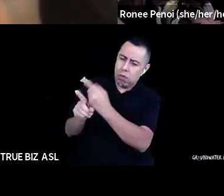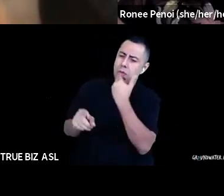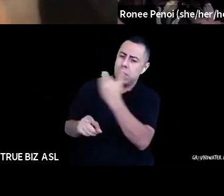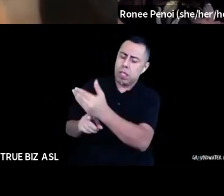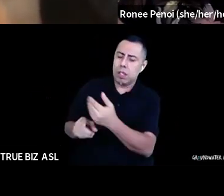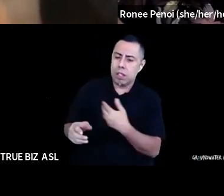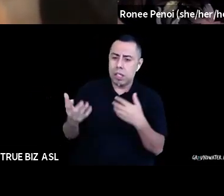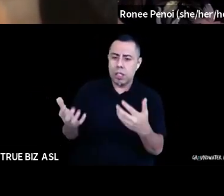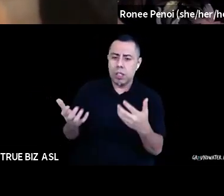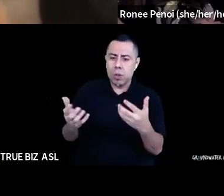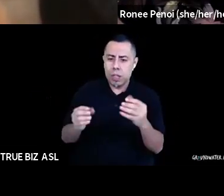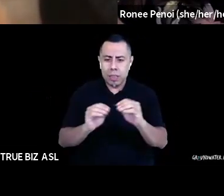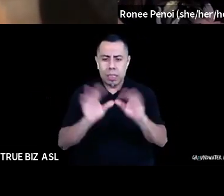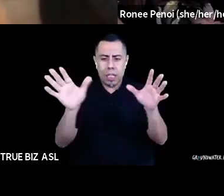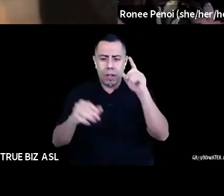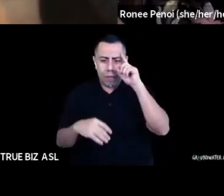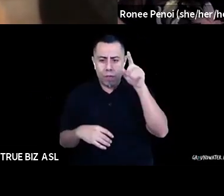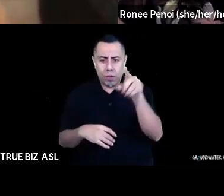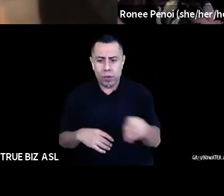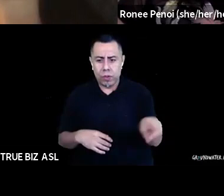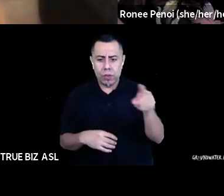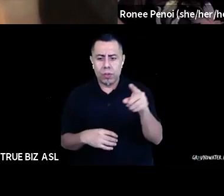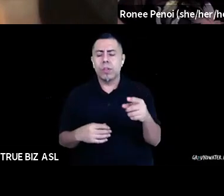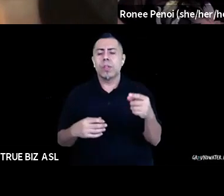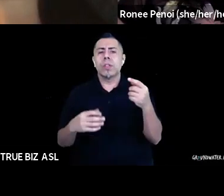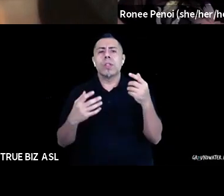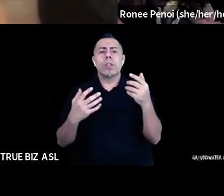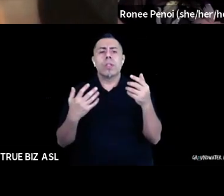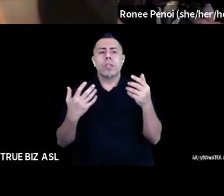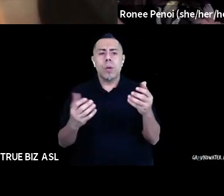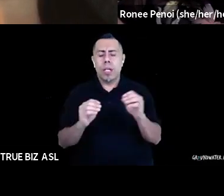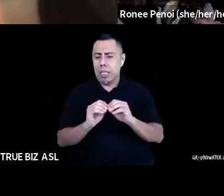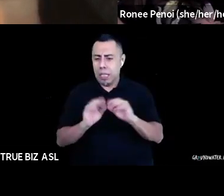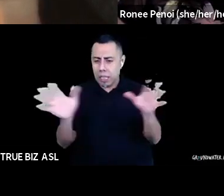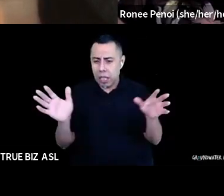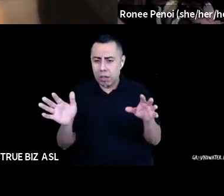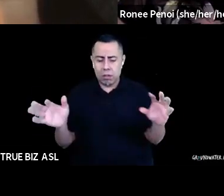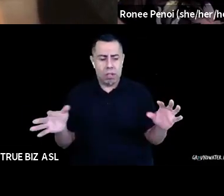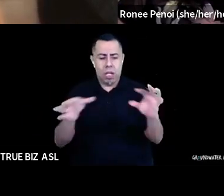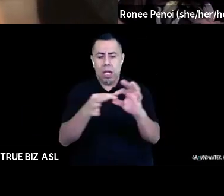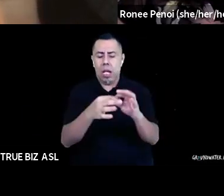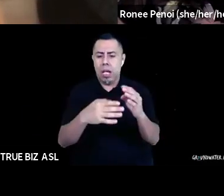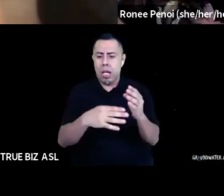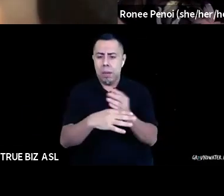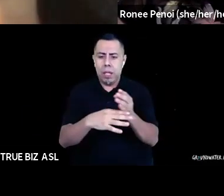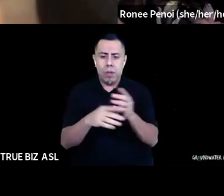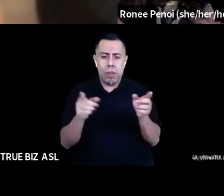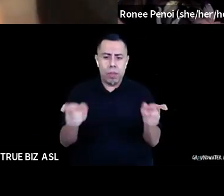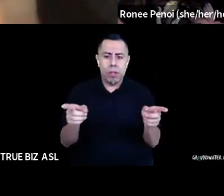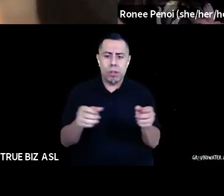folks to make the, the, the link very explicit that, um, the strategy of give the